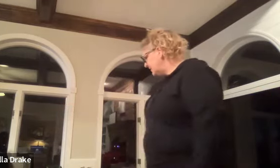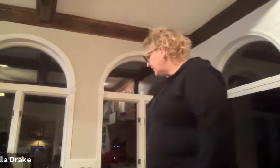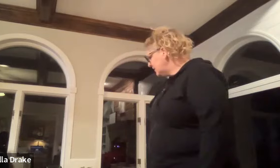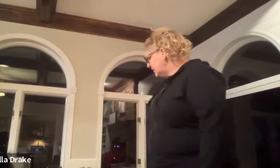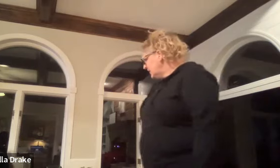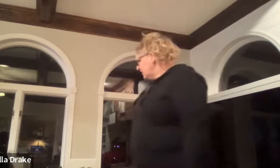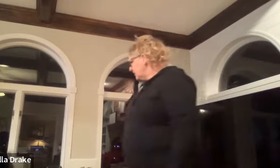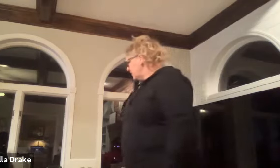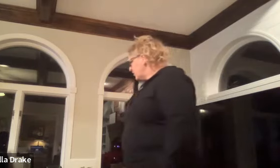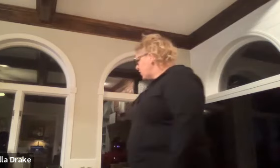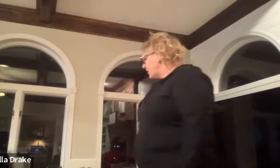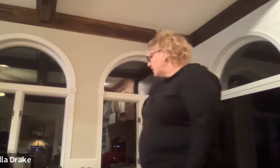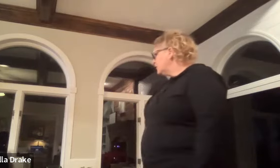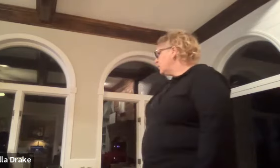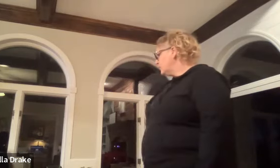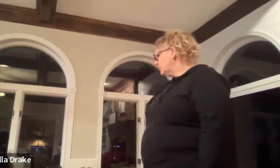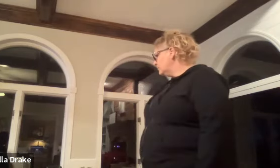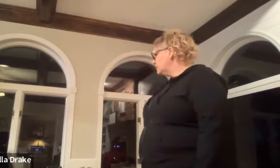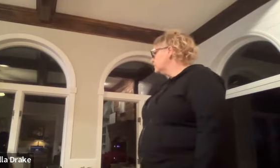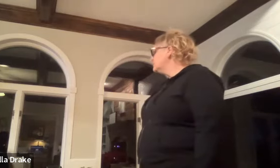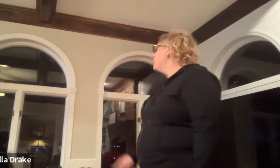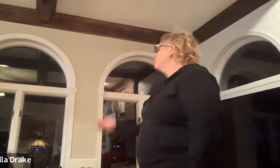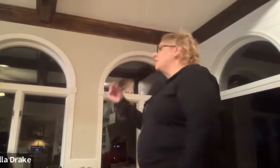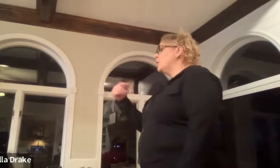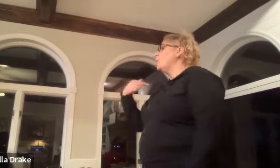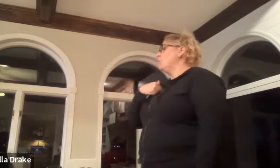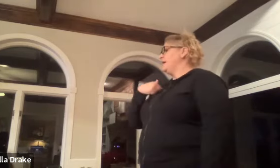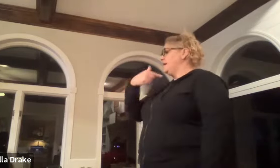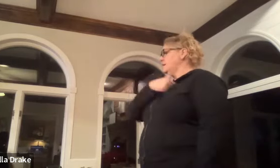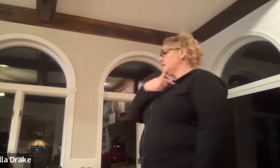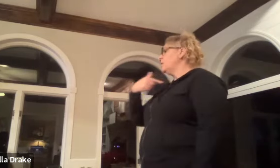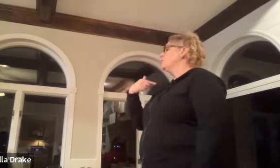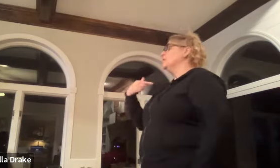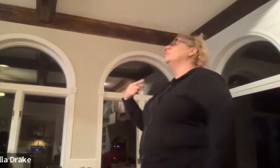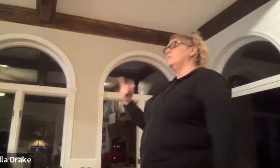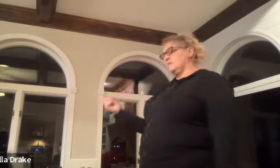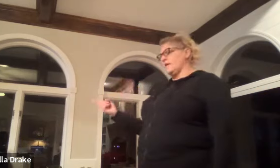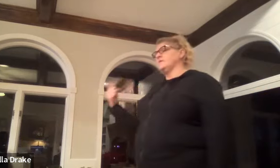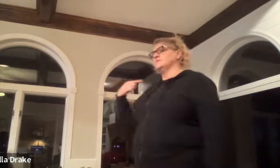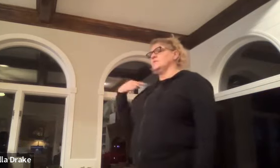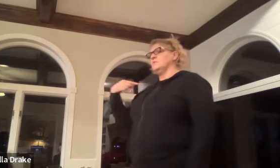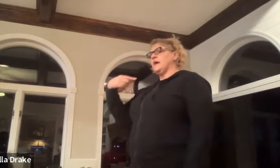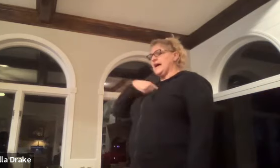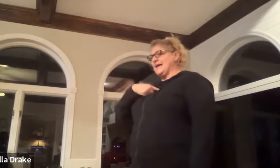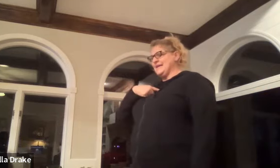we're going home no we okay so I